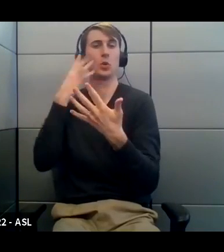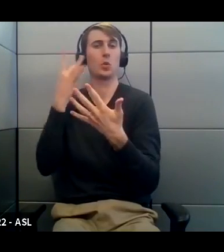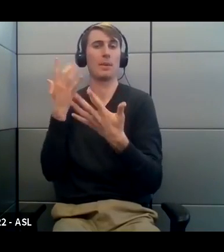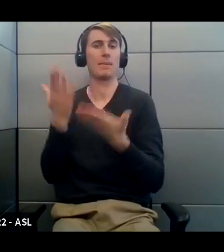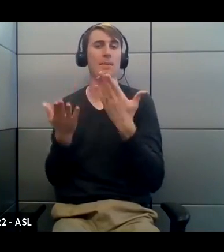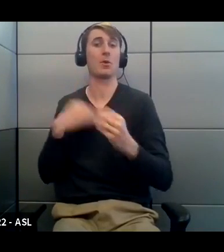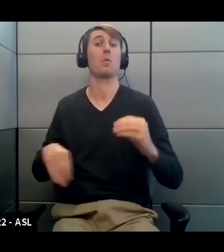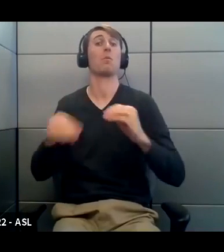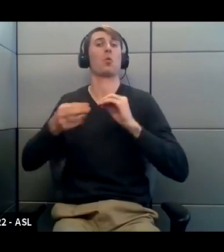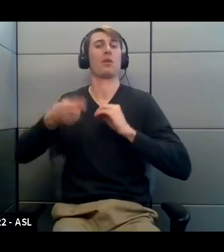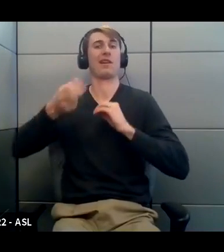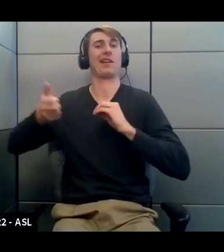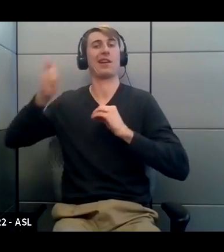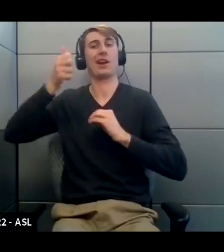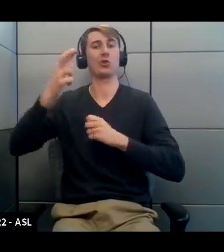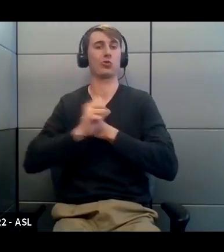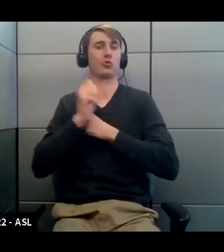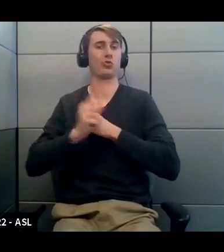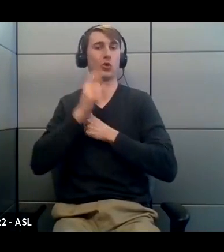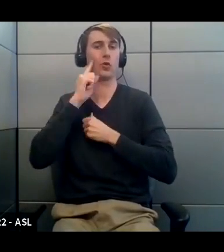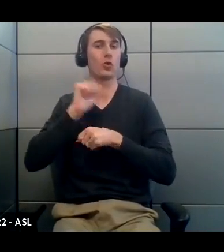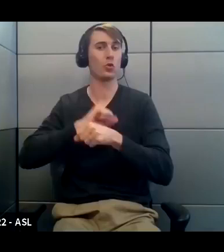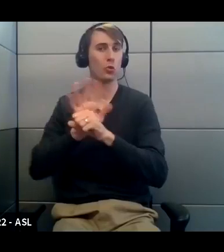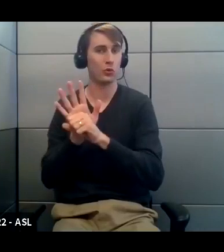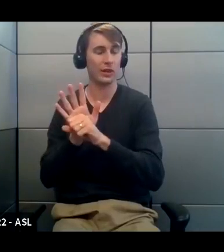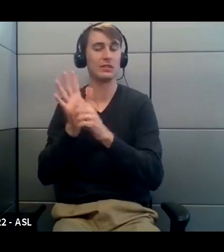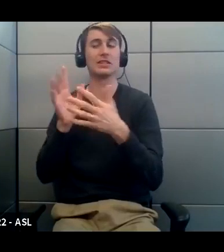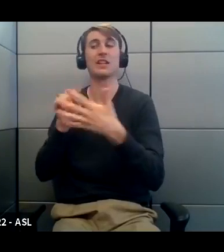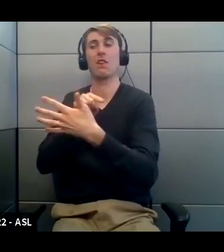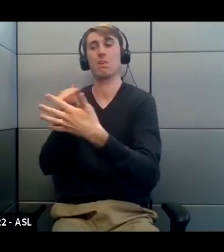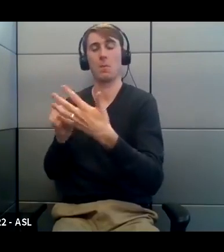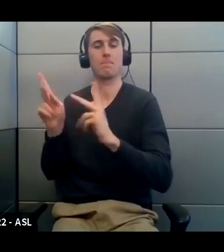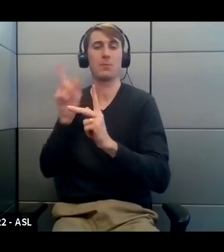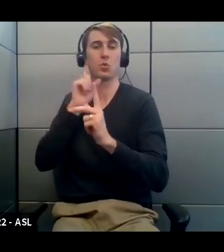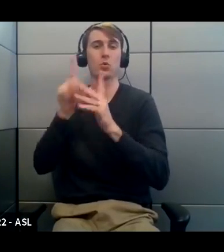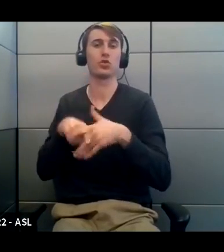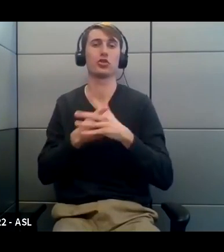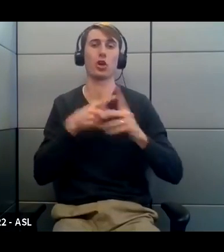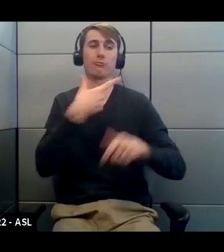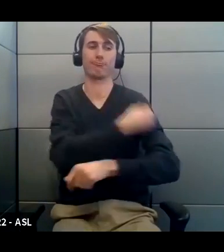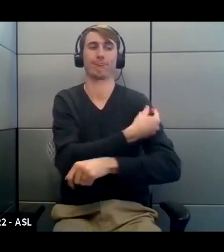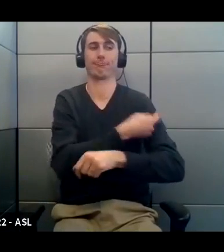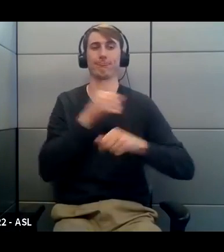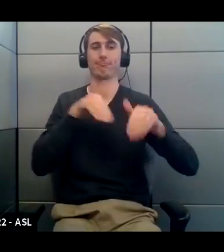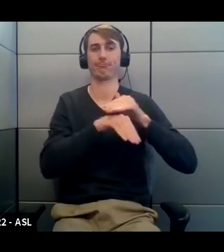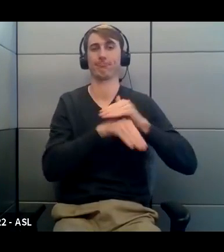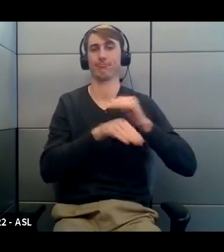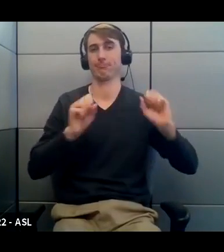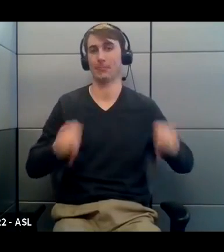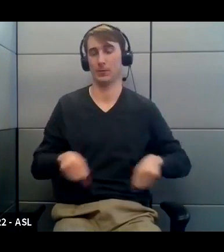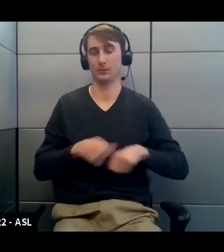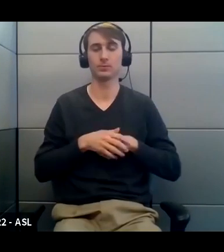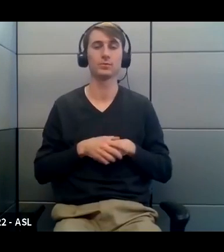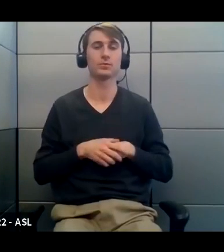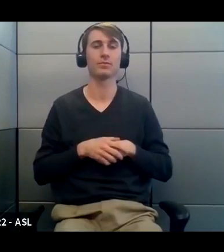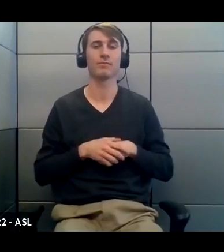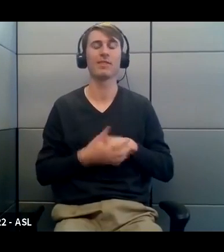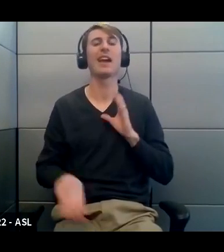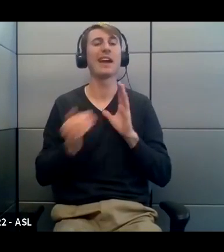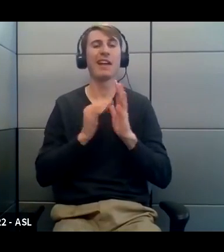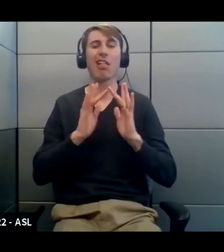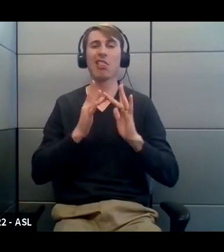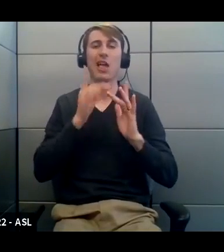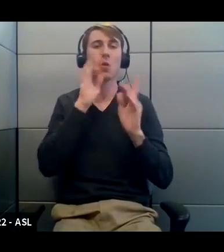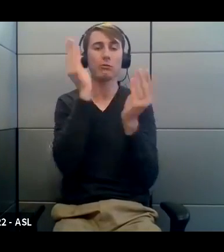-19. So again, there will be more information online about that. And those are